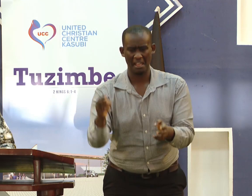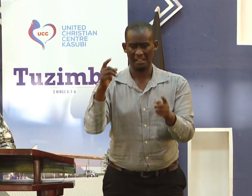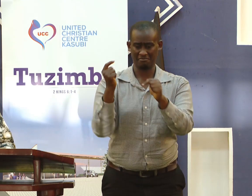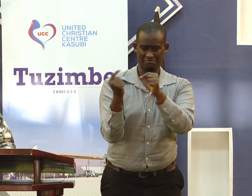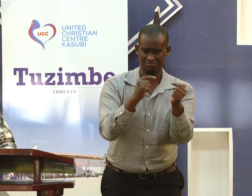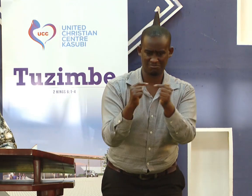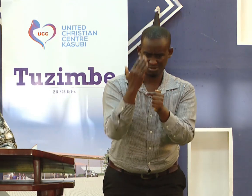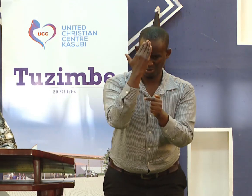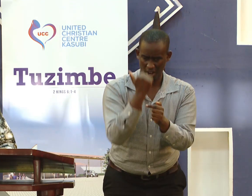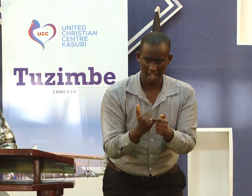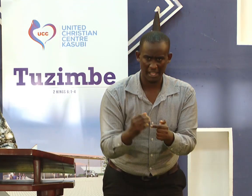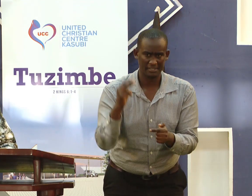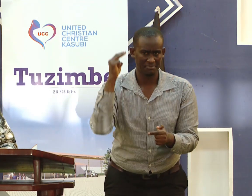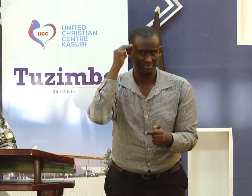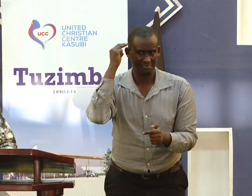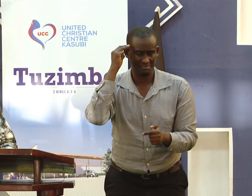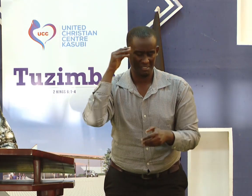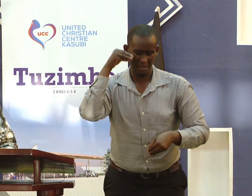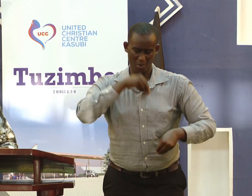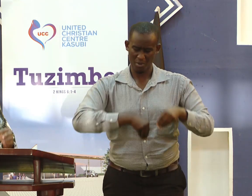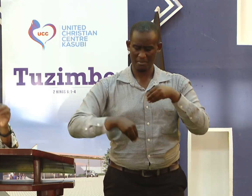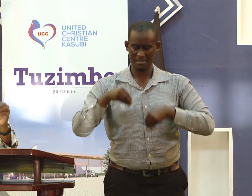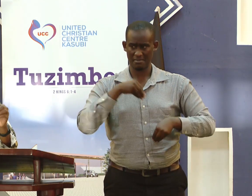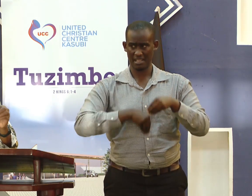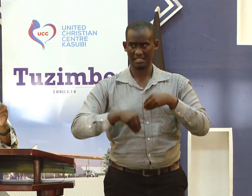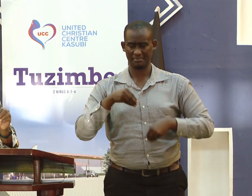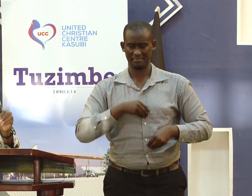The friction between the men of corrupt mind.